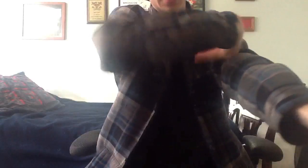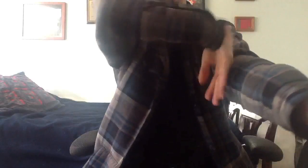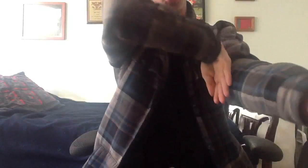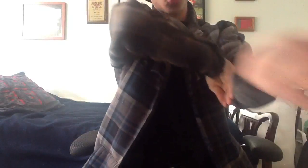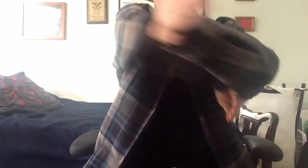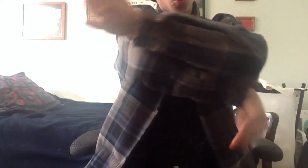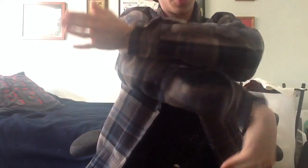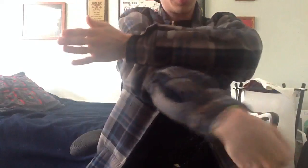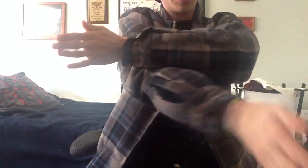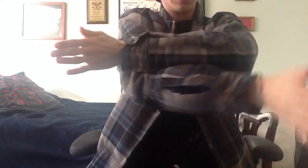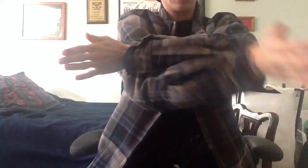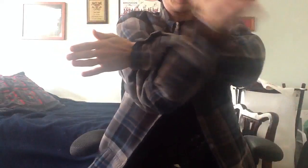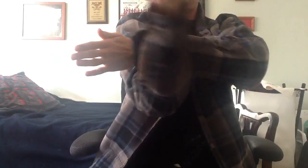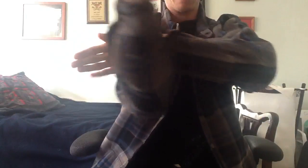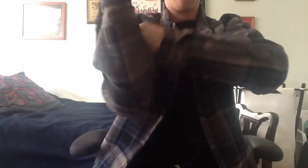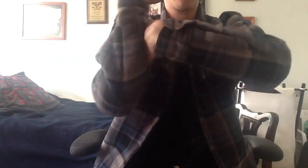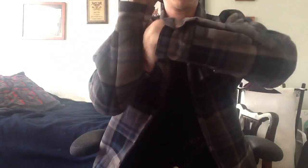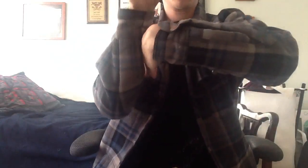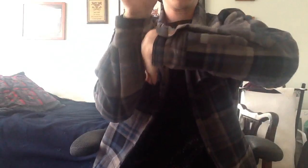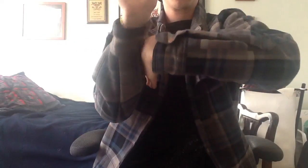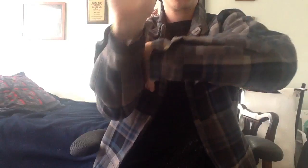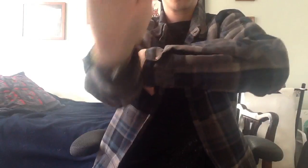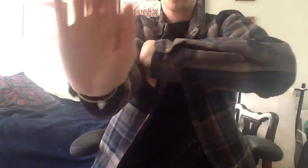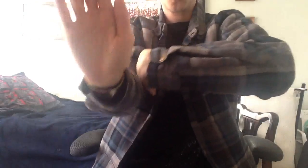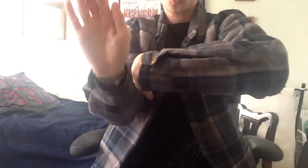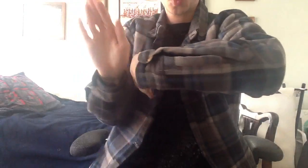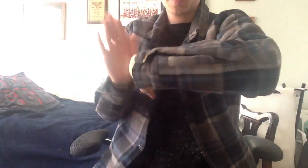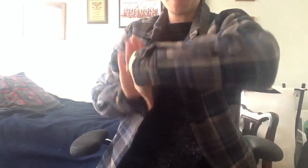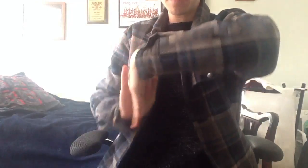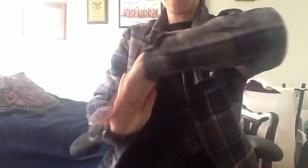I ain't really wanna do it, but I did it to him, nigga I'm gone